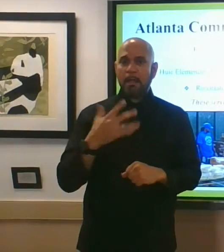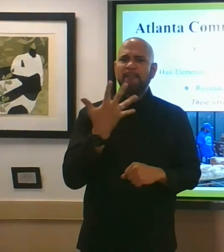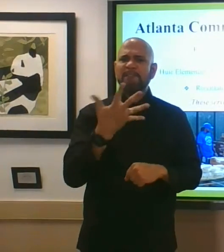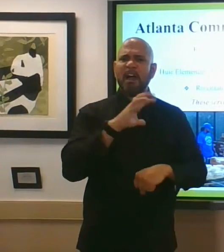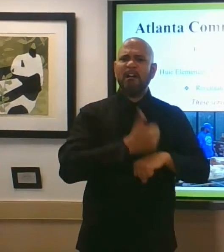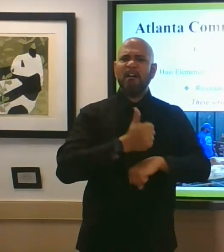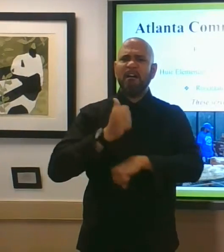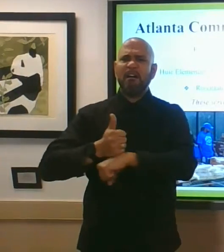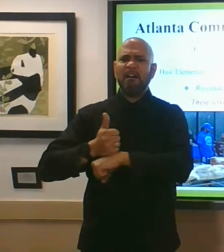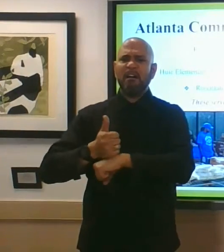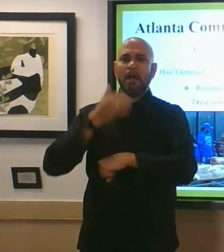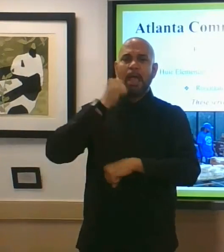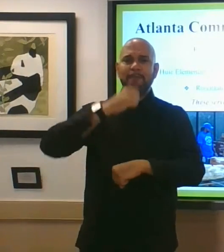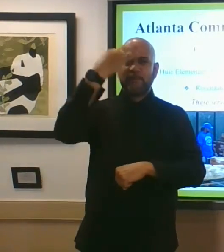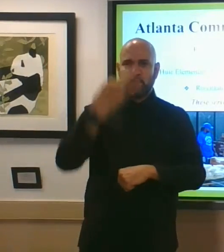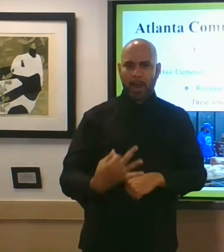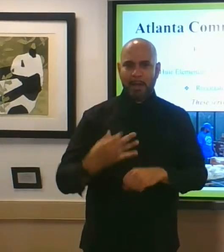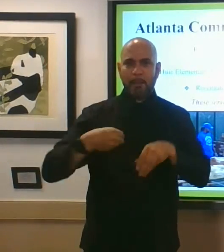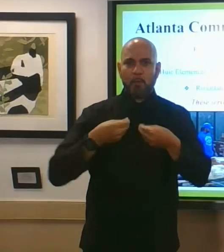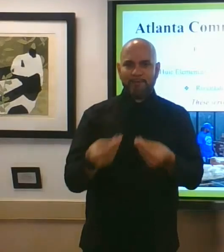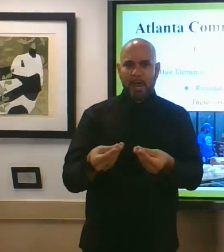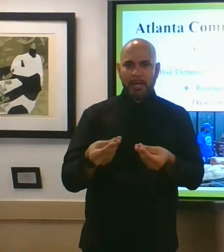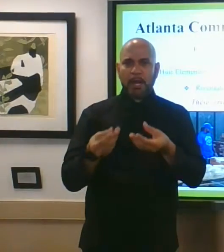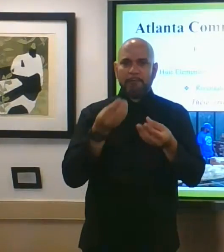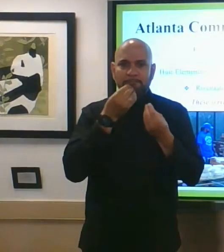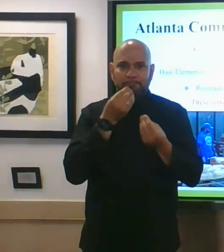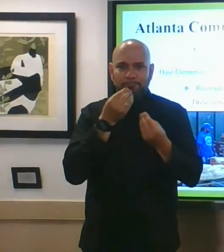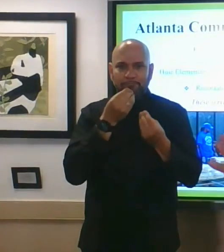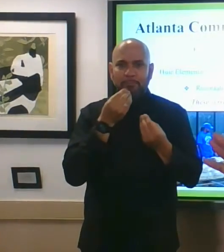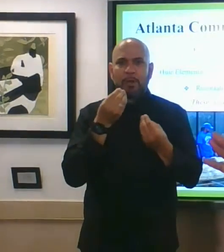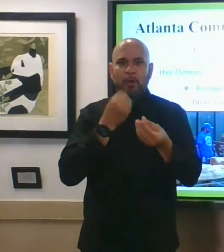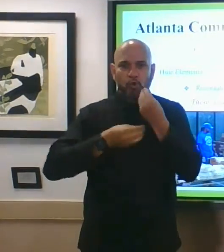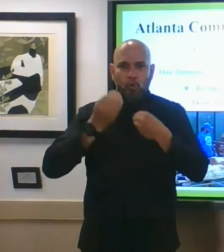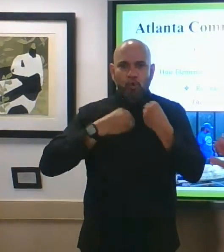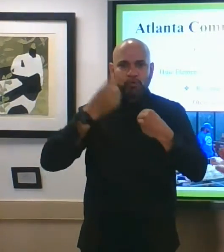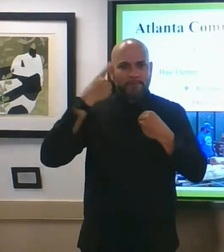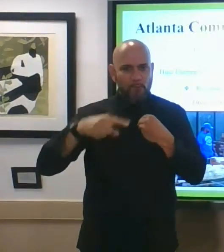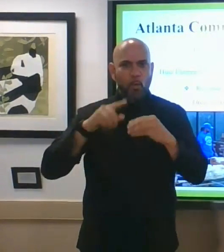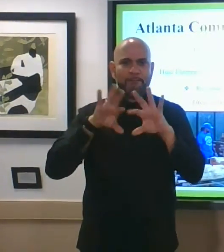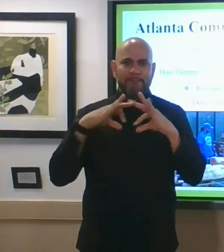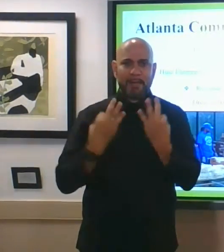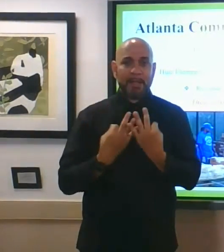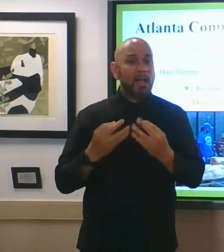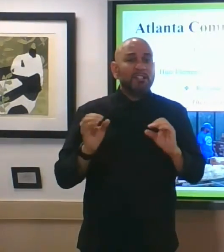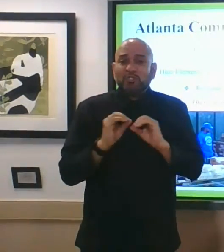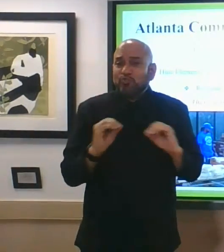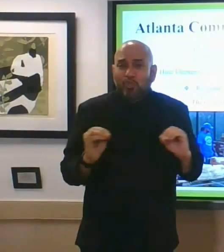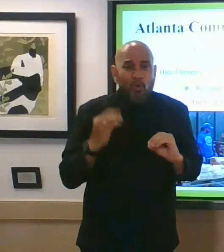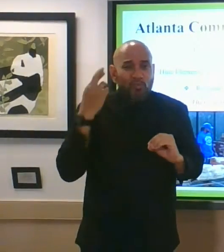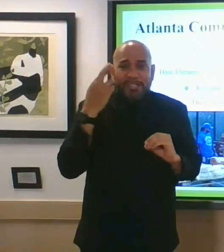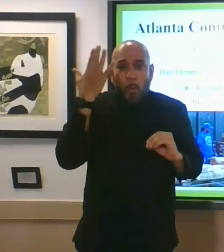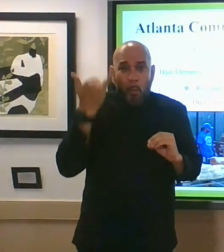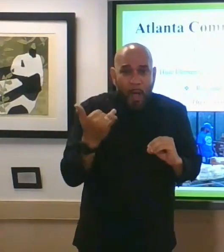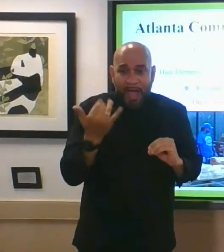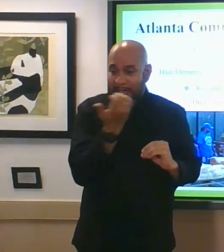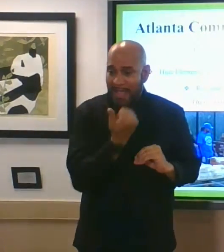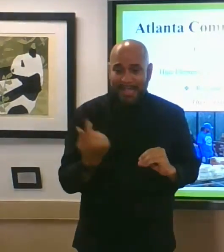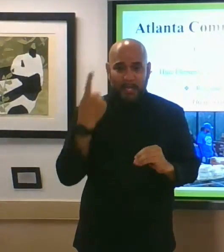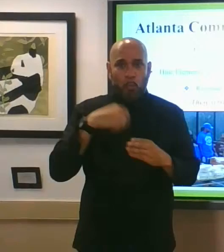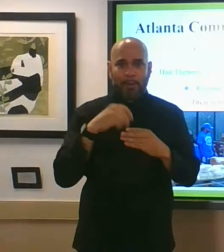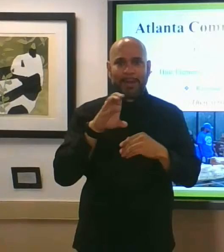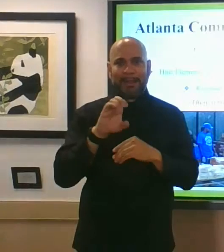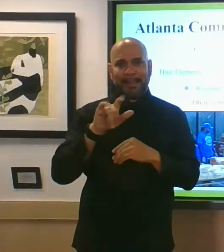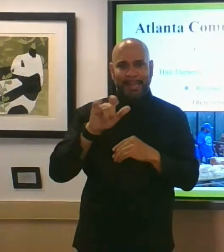providing groceries for families no reason for any family in clayton county to be without food